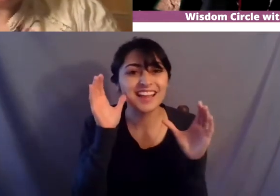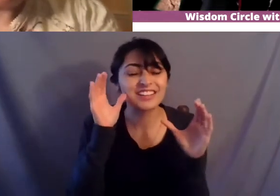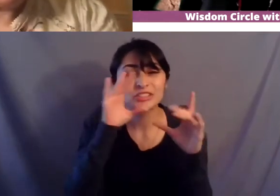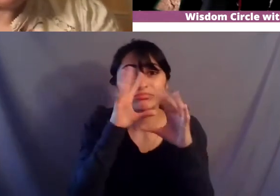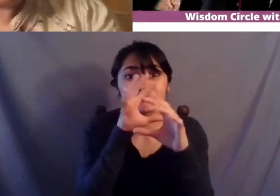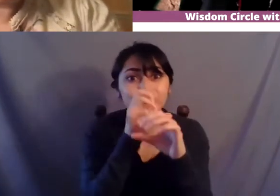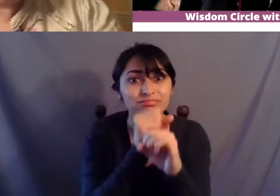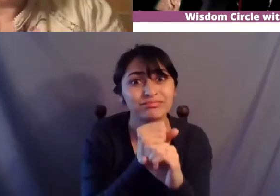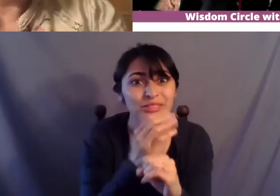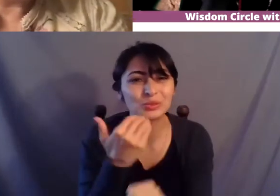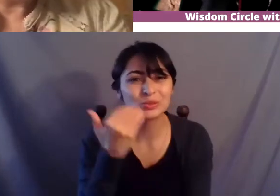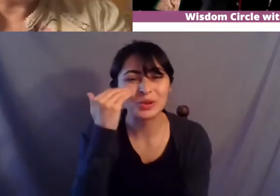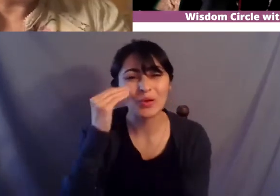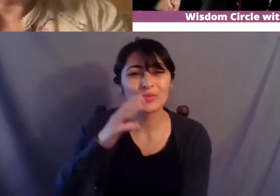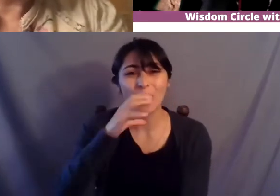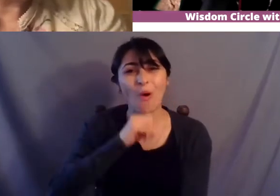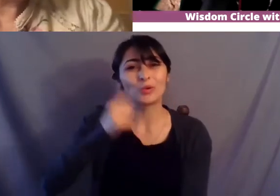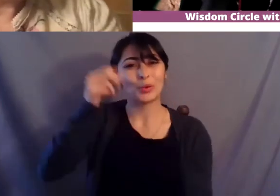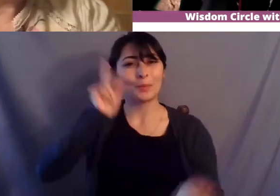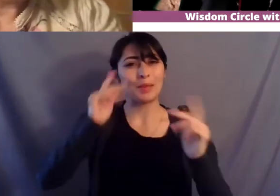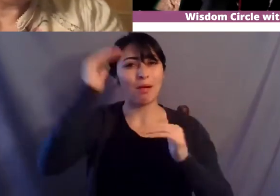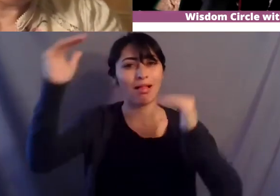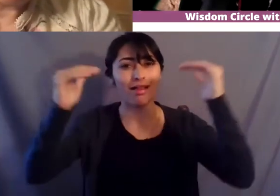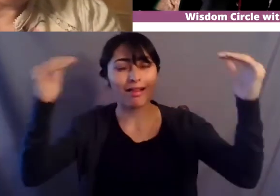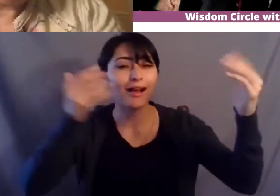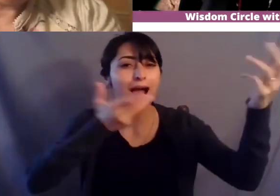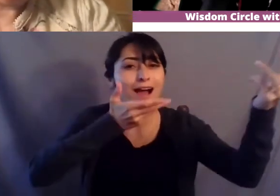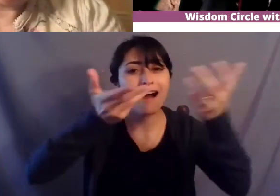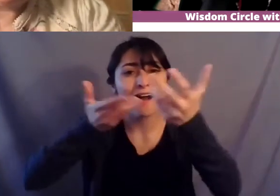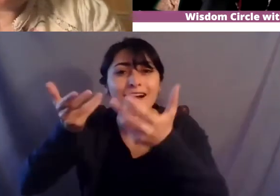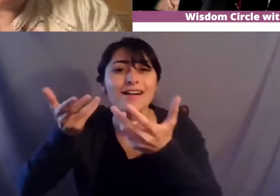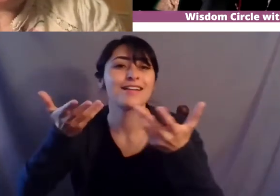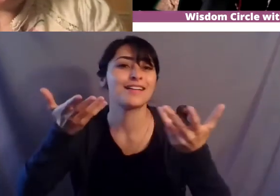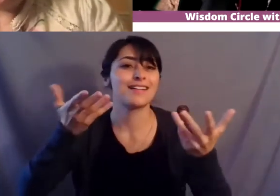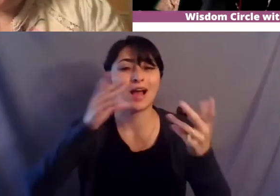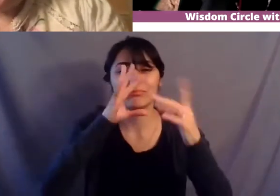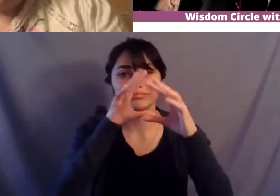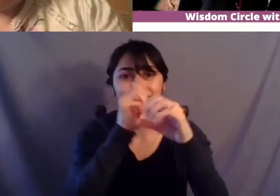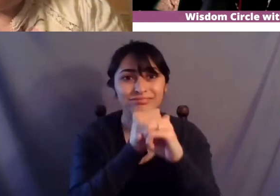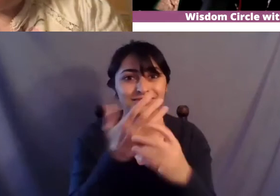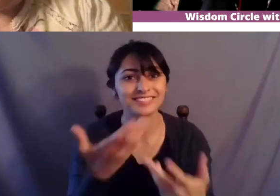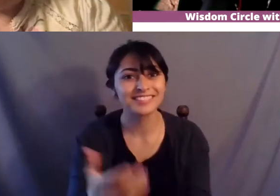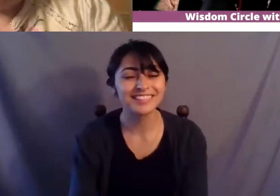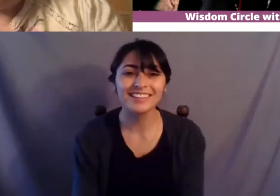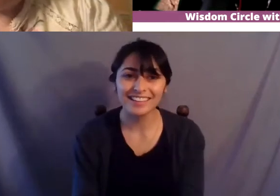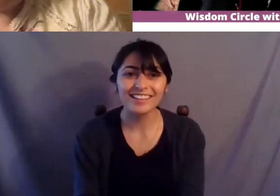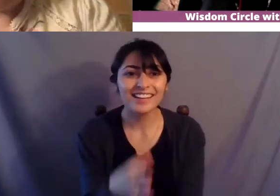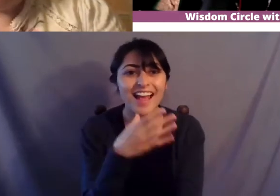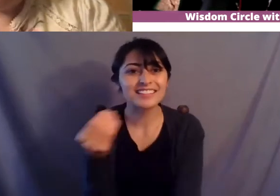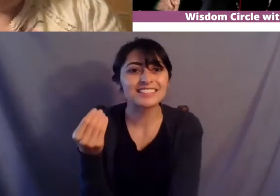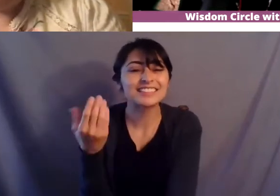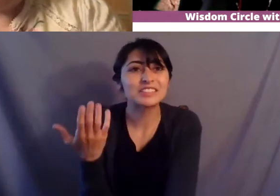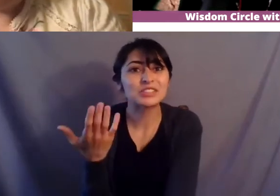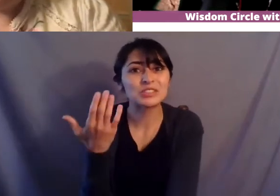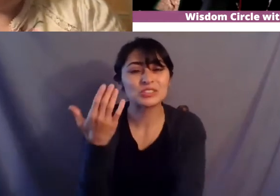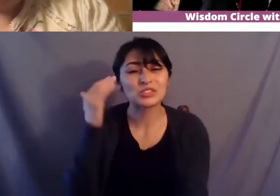older people loves being with with older people and um and and being with with